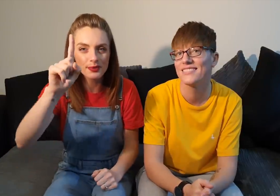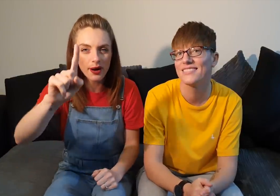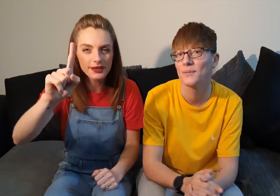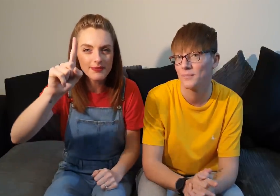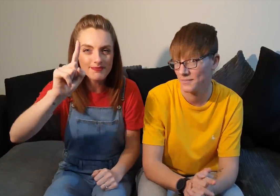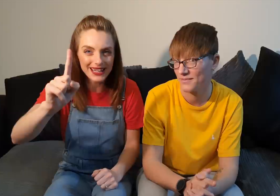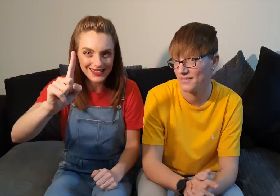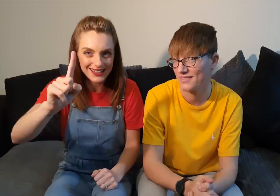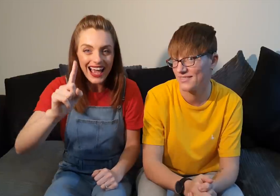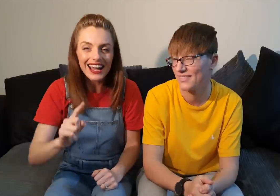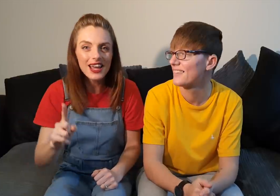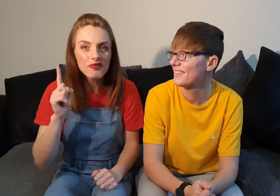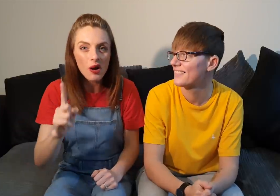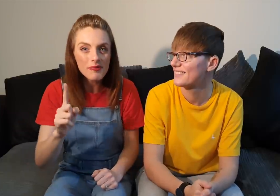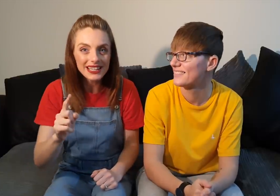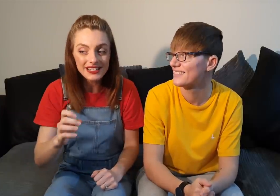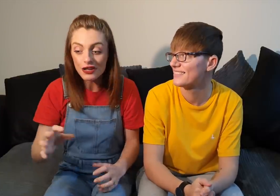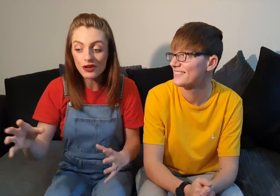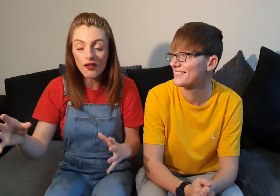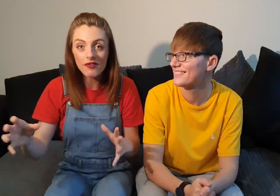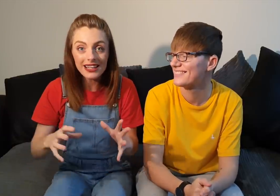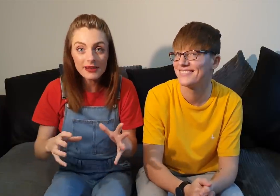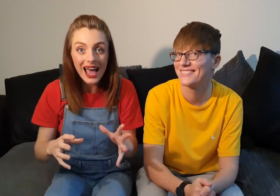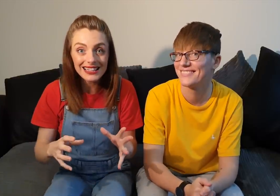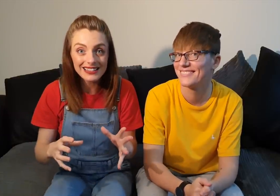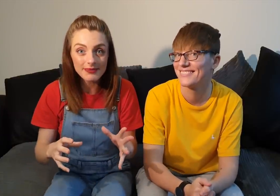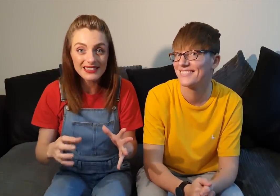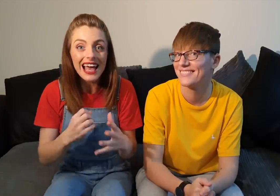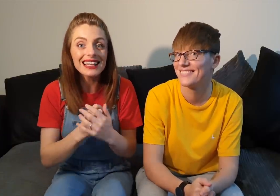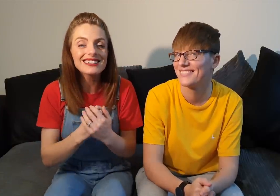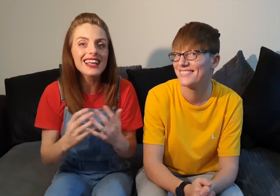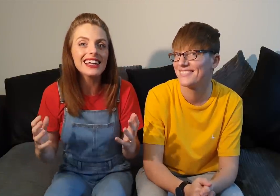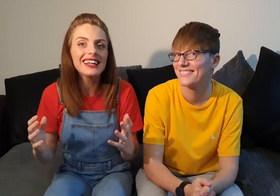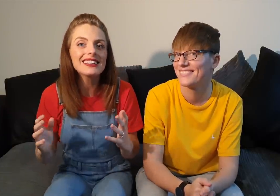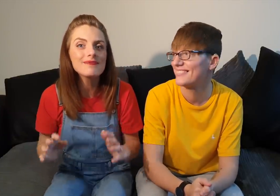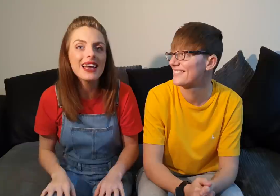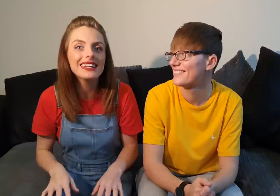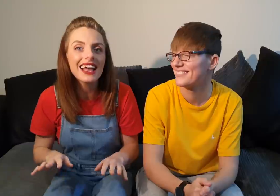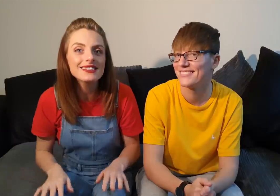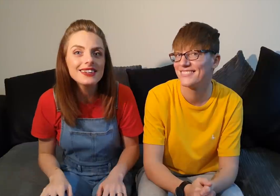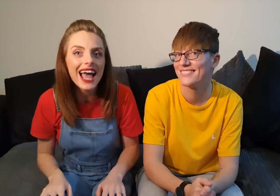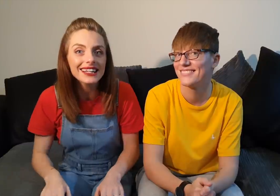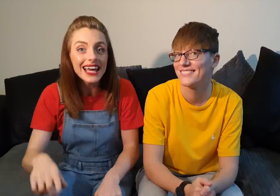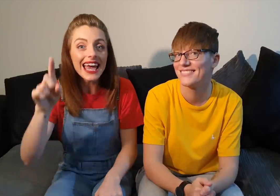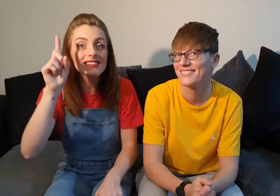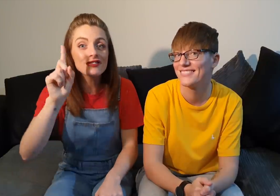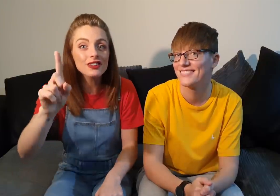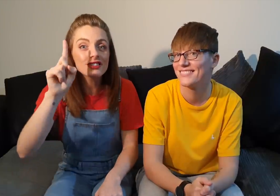one minute and you have one minute to go and find some items and sign as many as you can in just